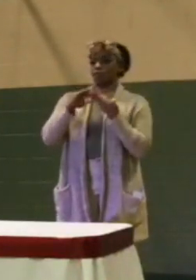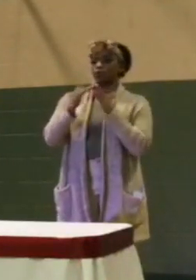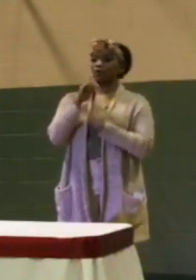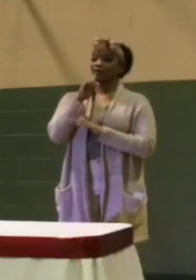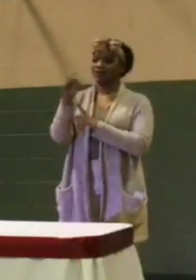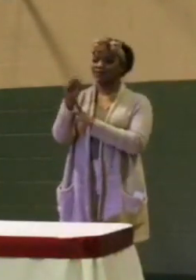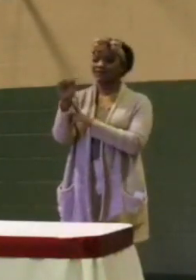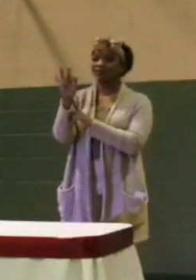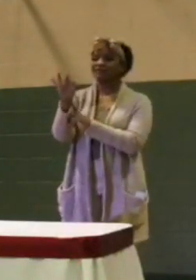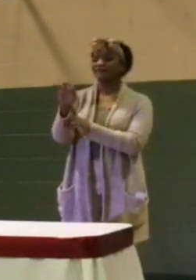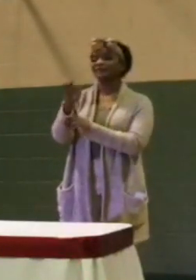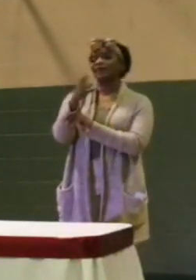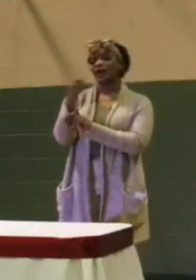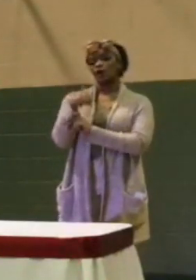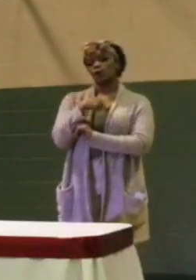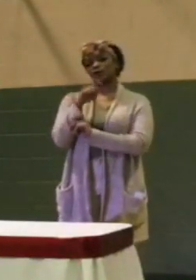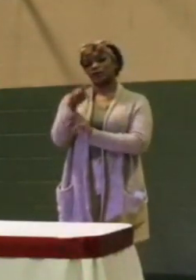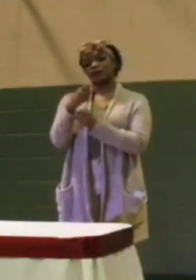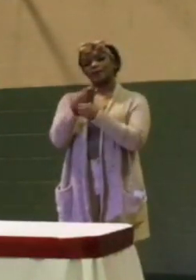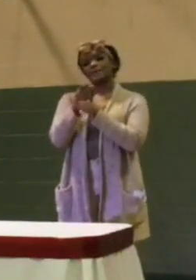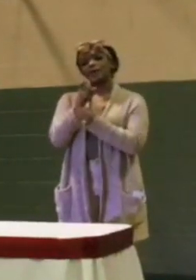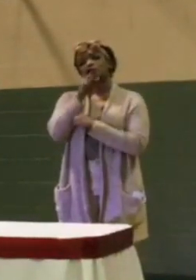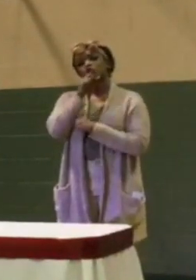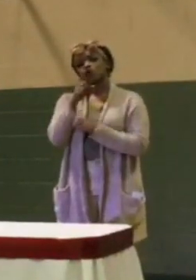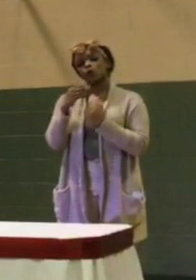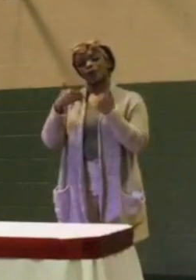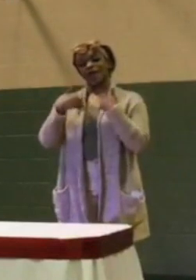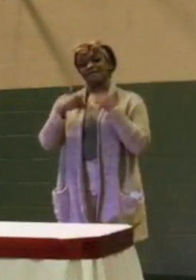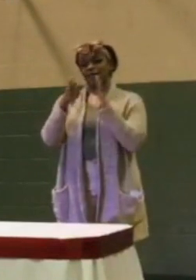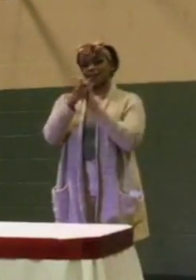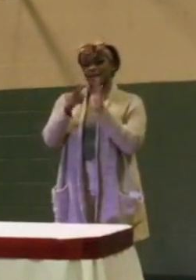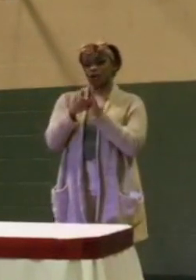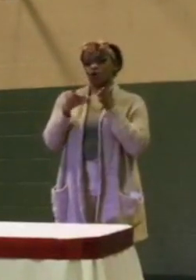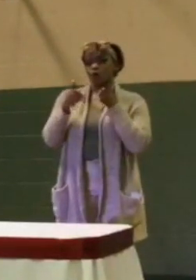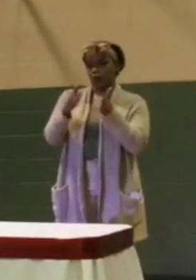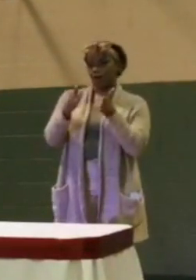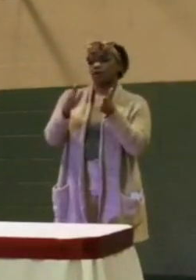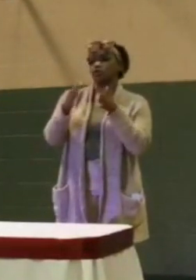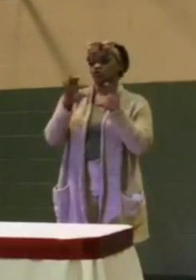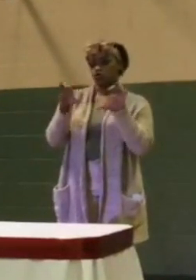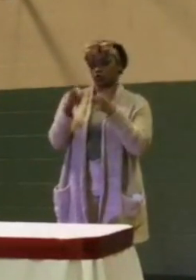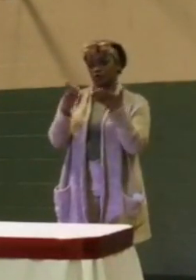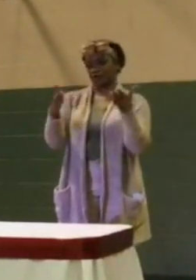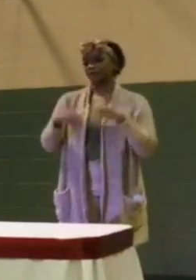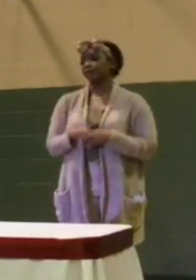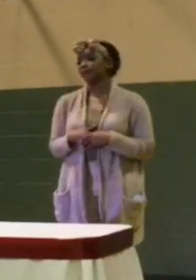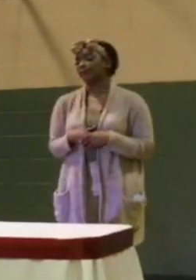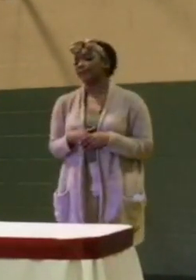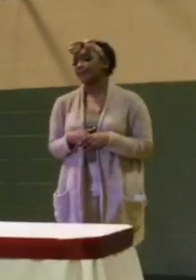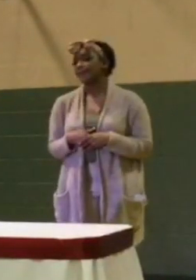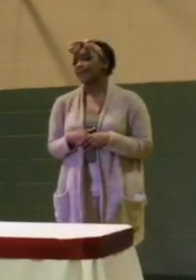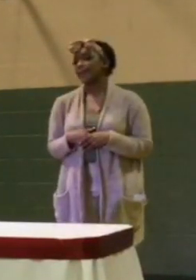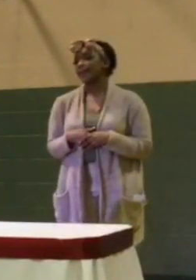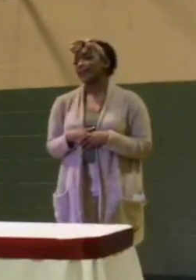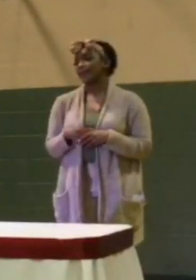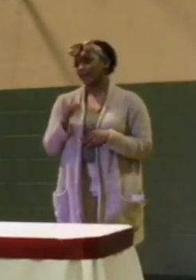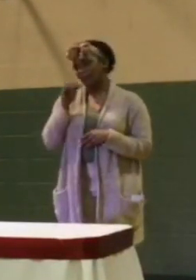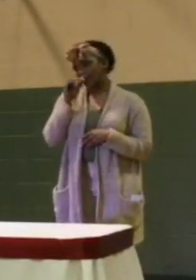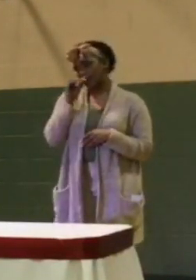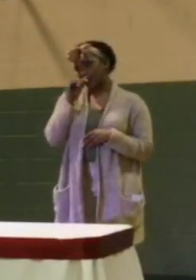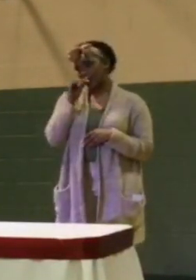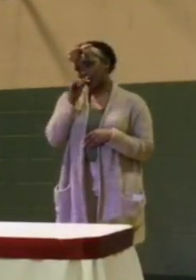make sure that there is a safe outlet and a legal outlet for things that people are already going to keep doing. Okay. Thank you.